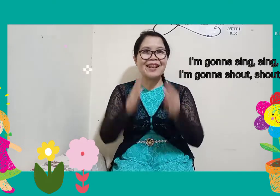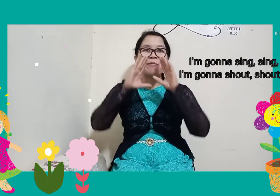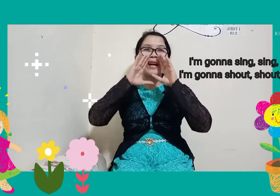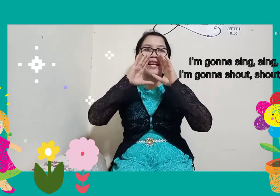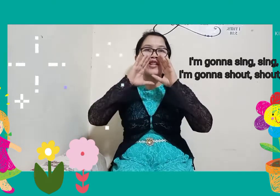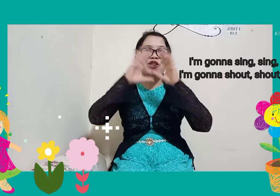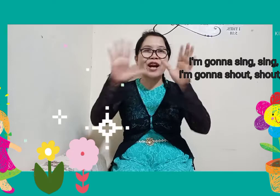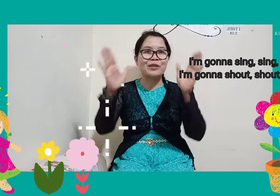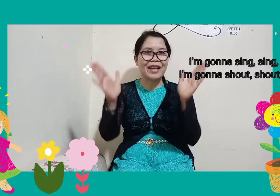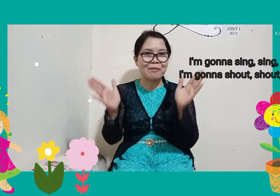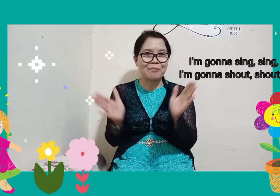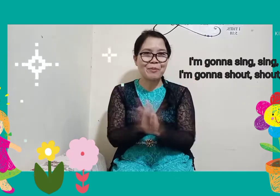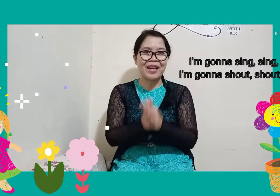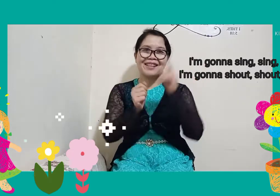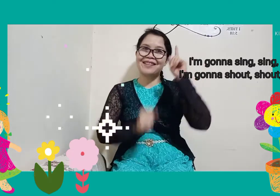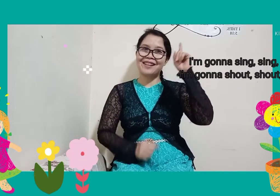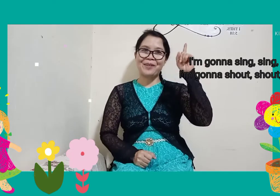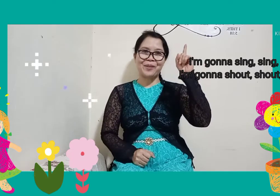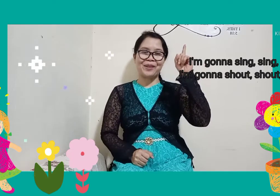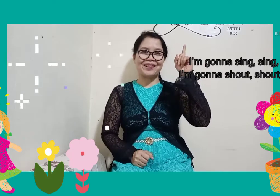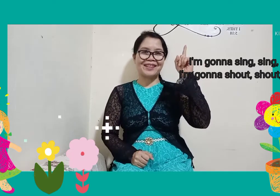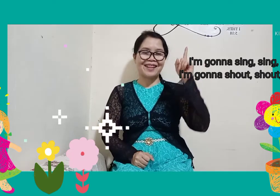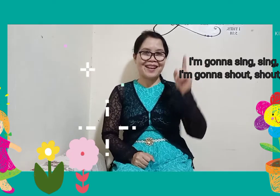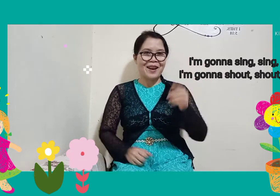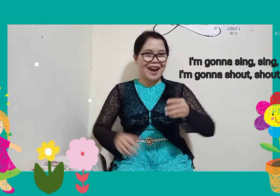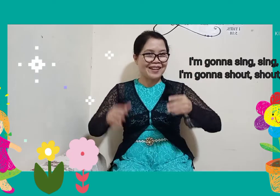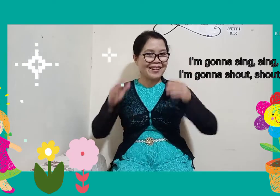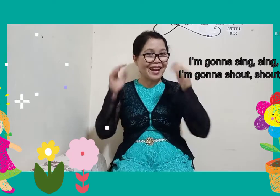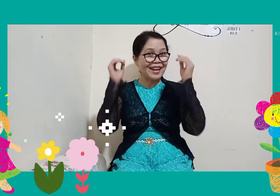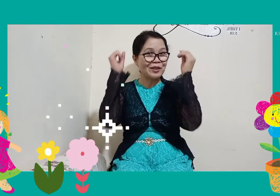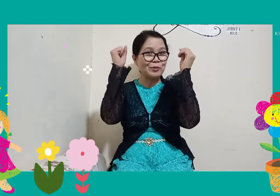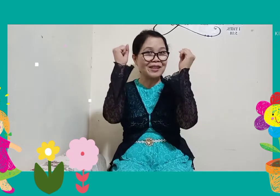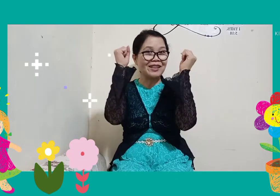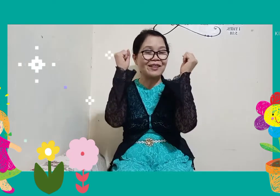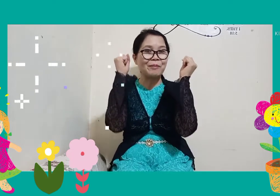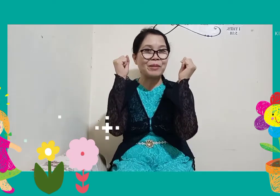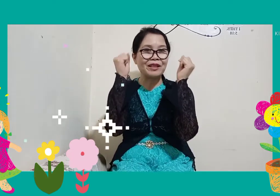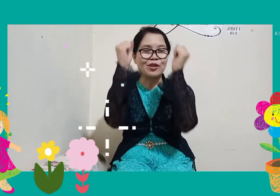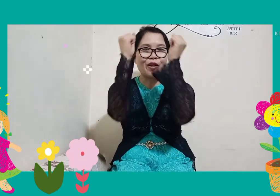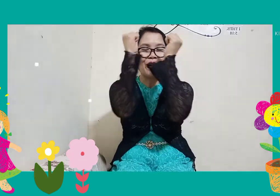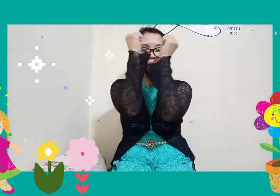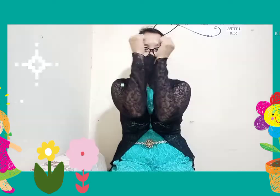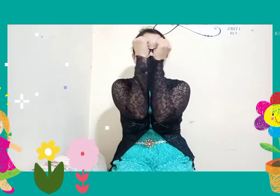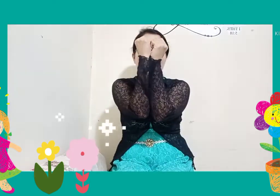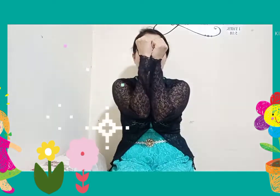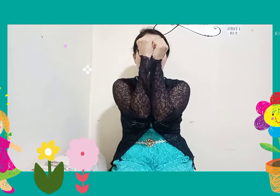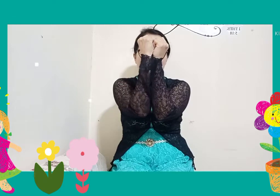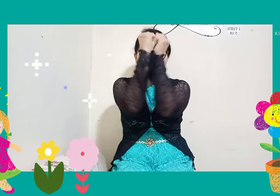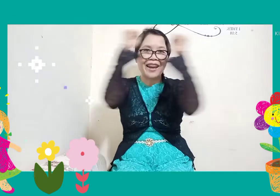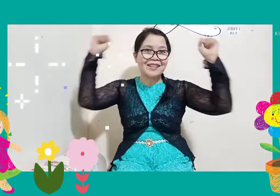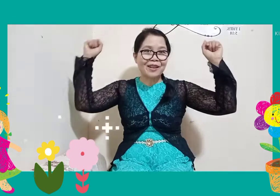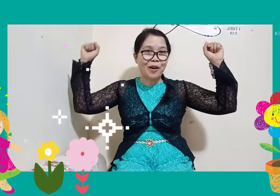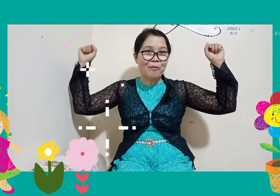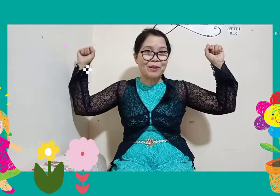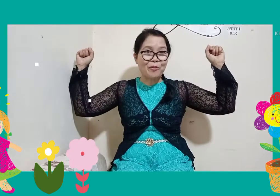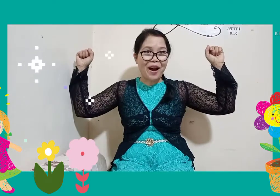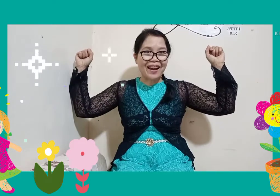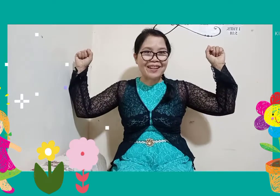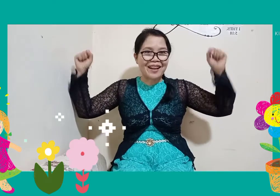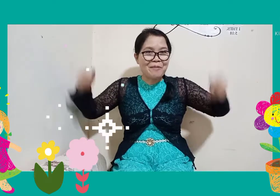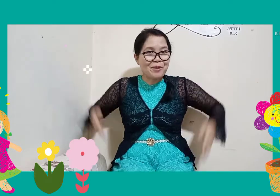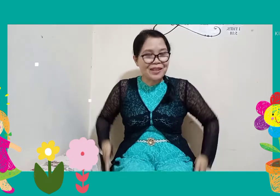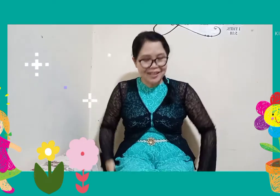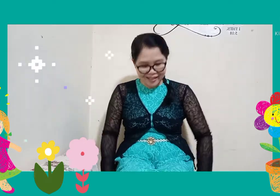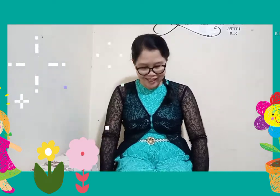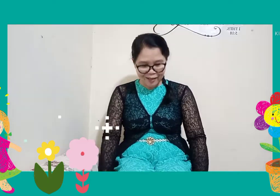gonna sing I'm gonna shout and praise the Lord again you will repeat the song when those gates are are open